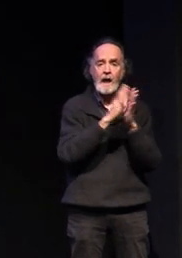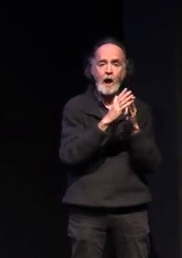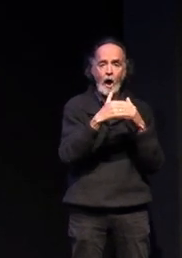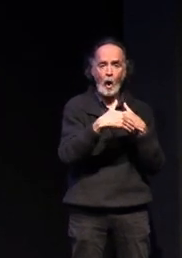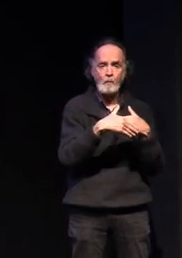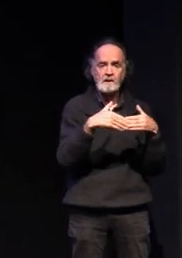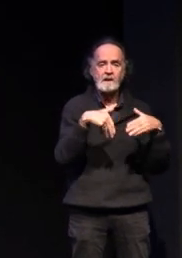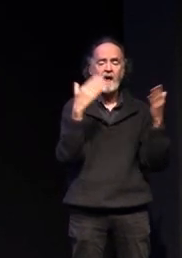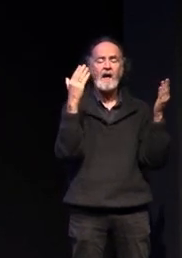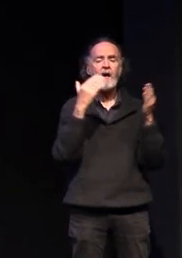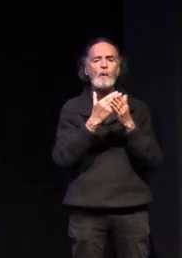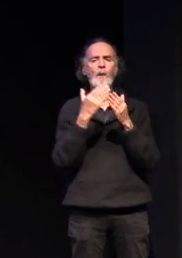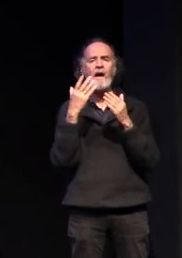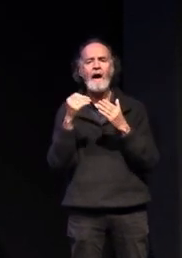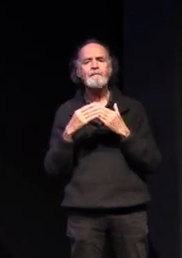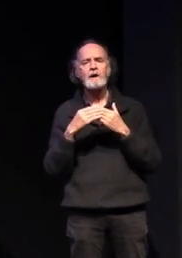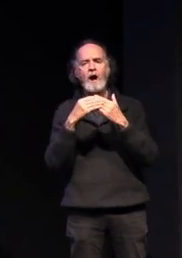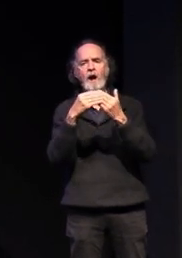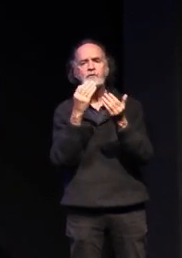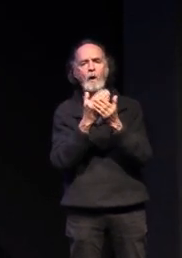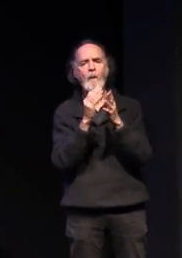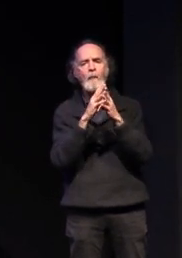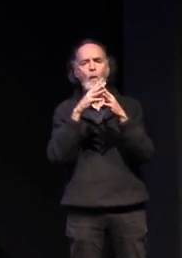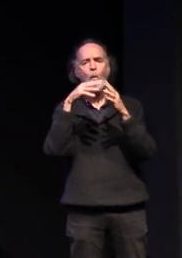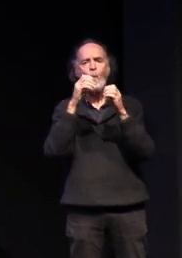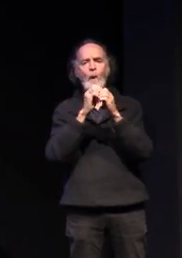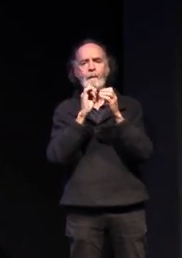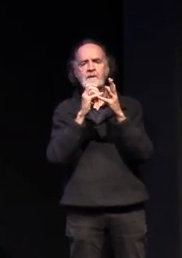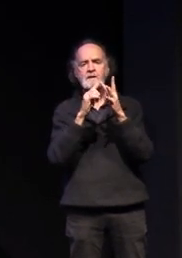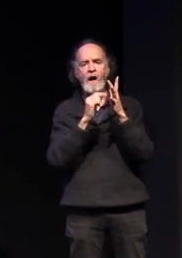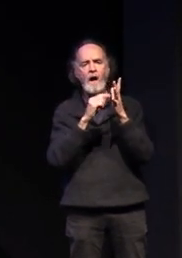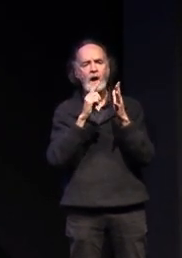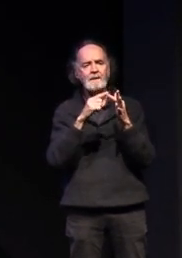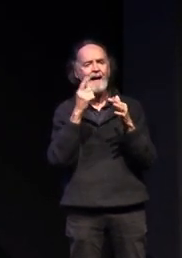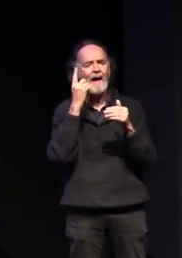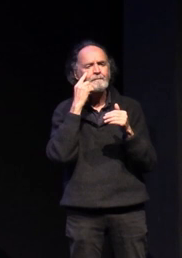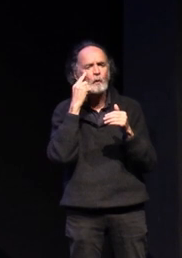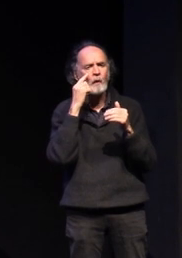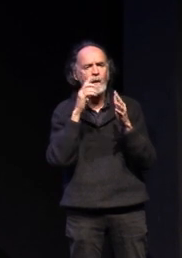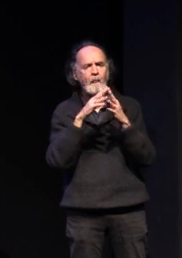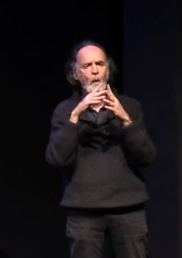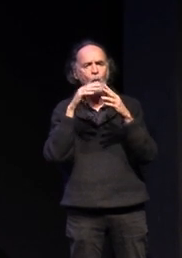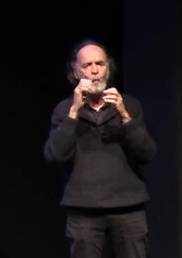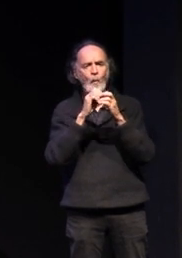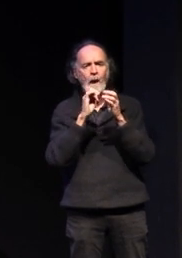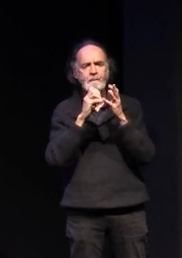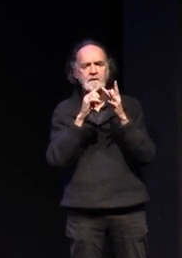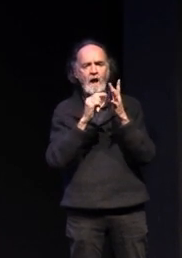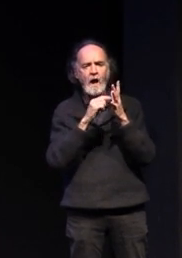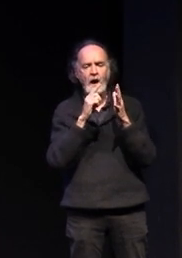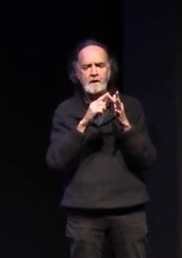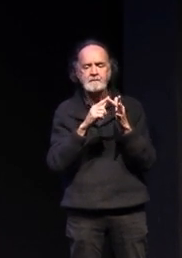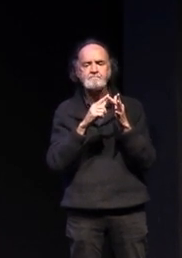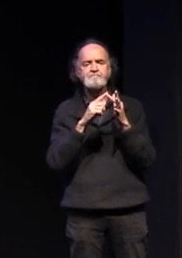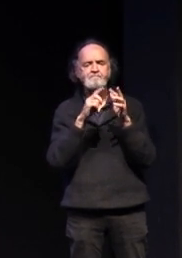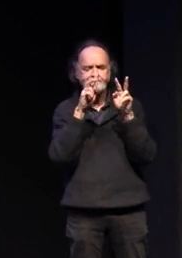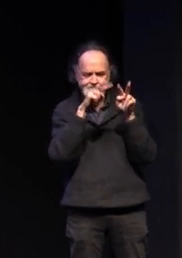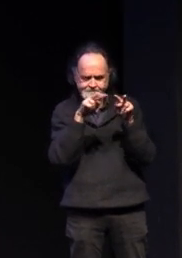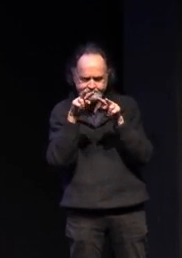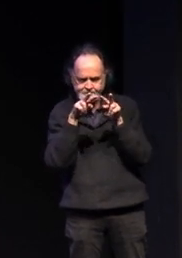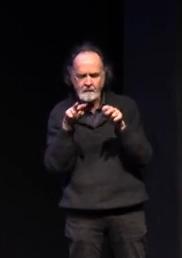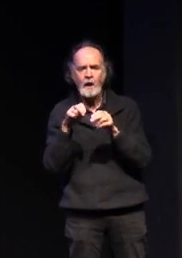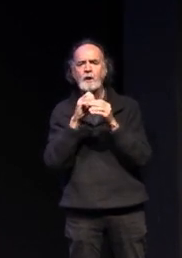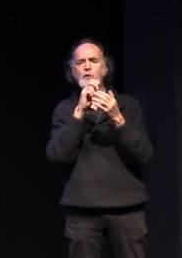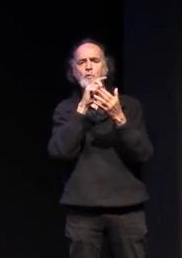guides on our website now so we'd encourage you to visit our website over the next few months in putting this together our